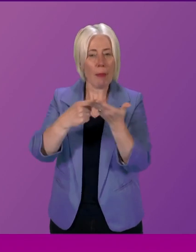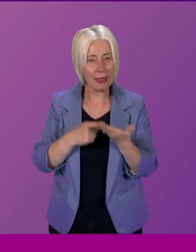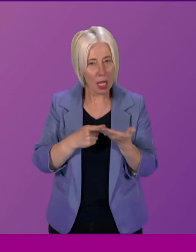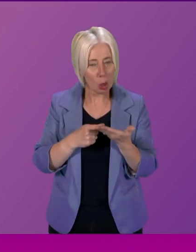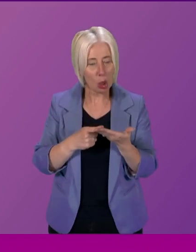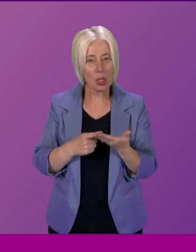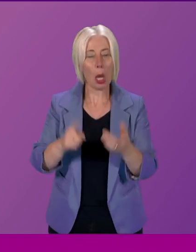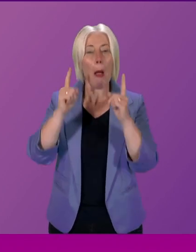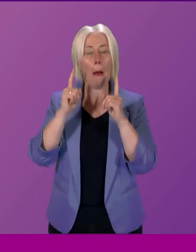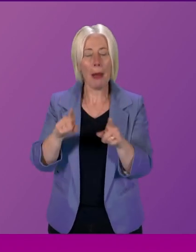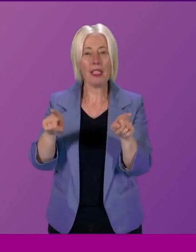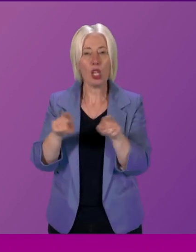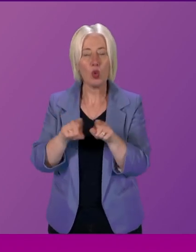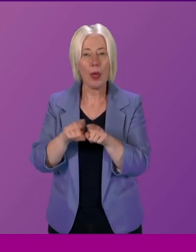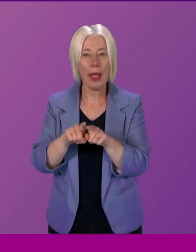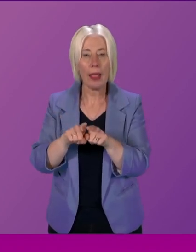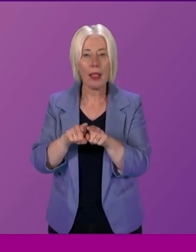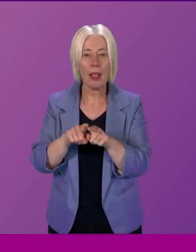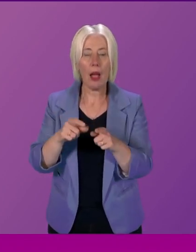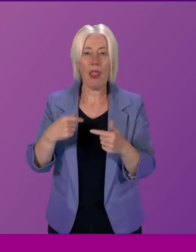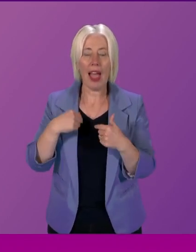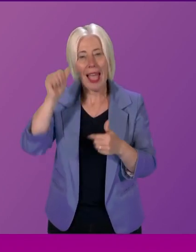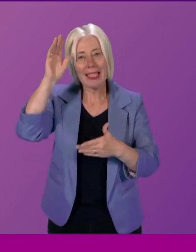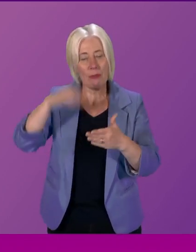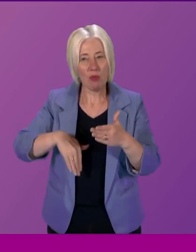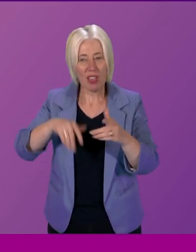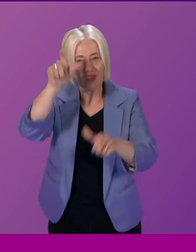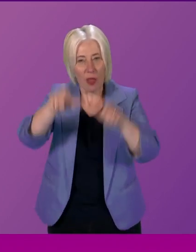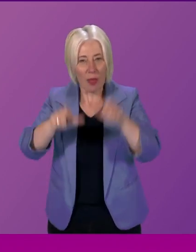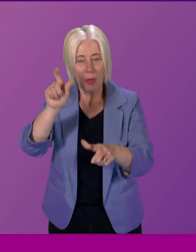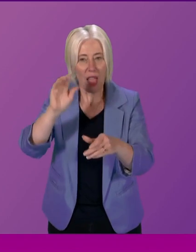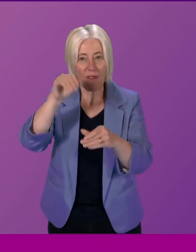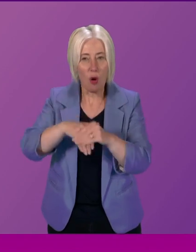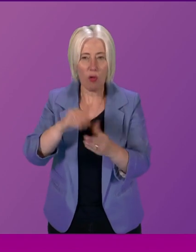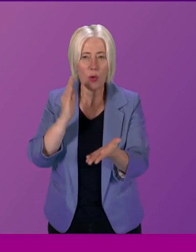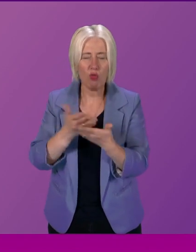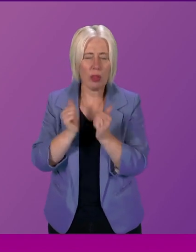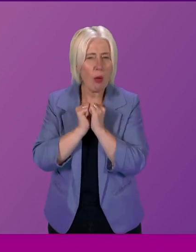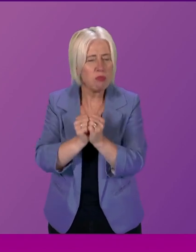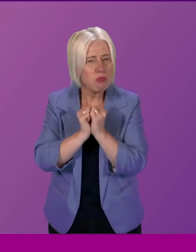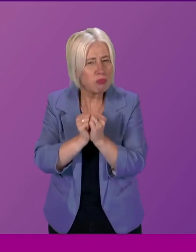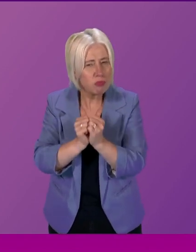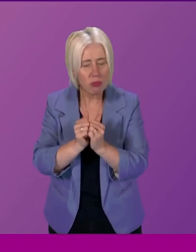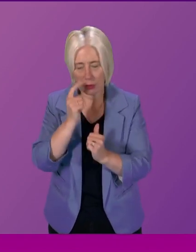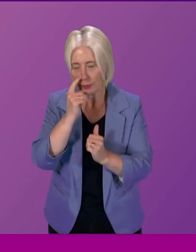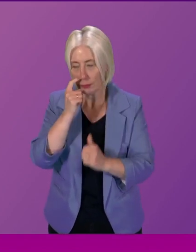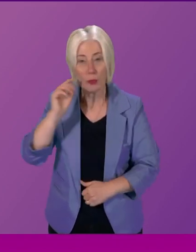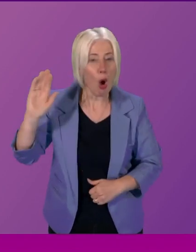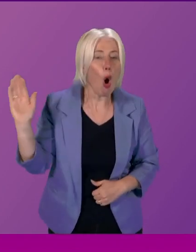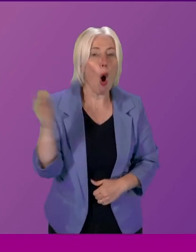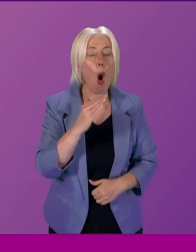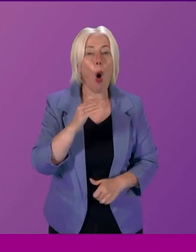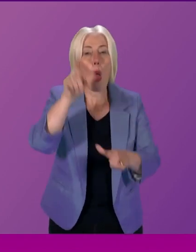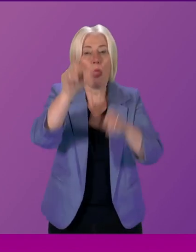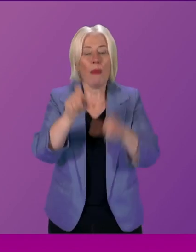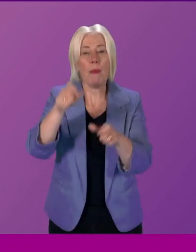also an experience which deeply engaged in those who were involved in the process presiding officer all of those who took part in the